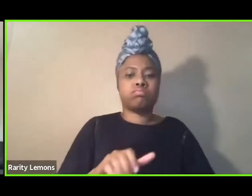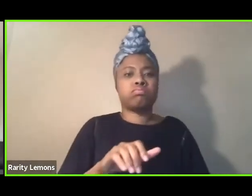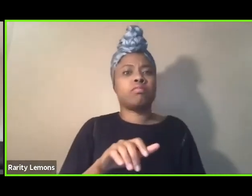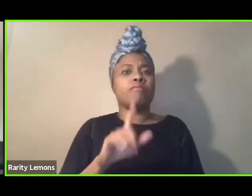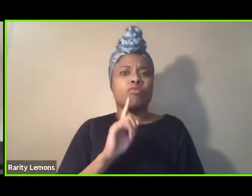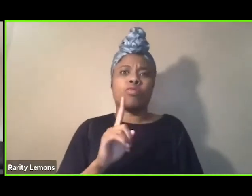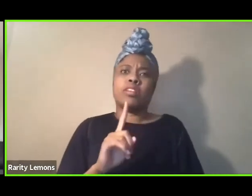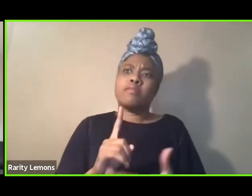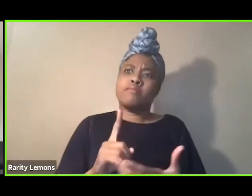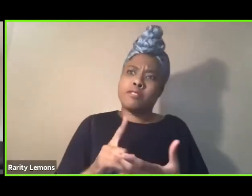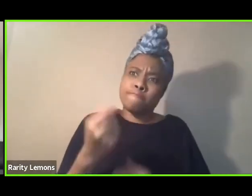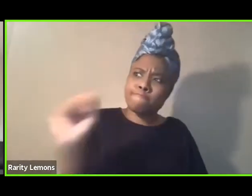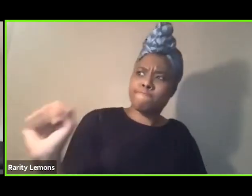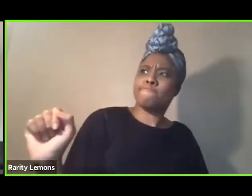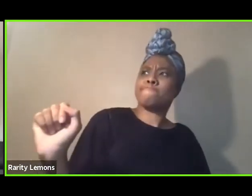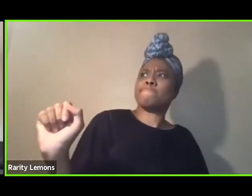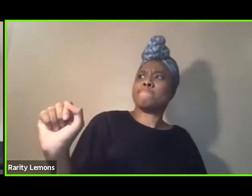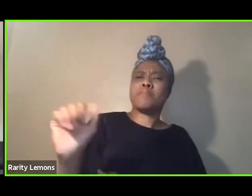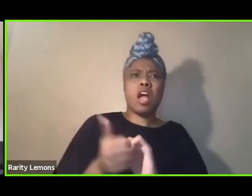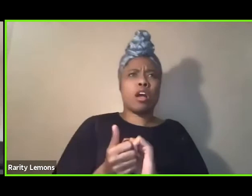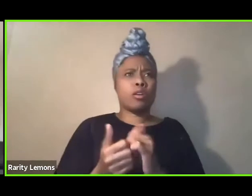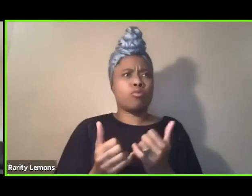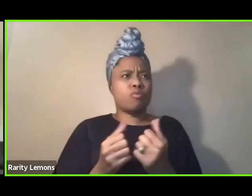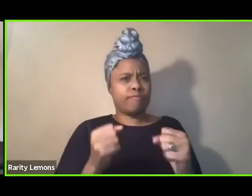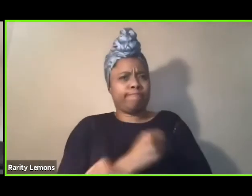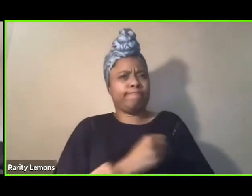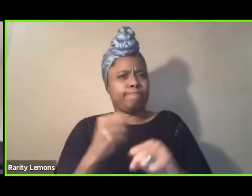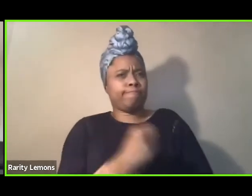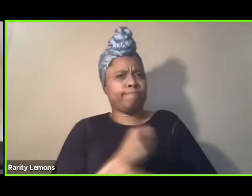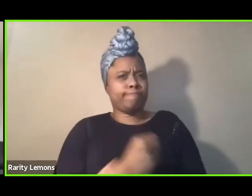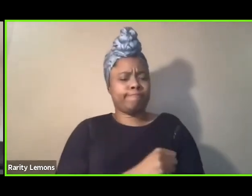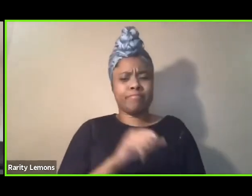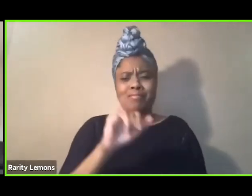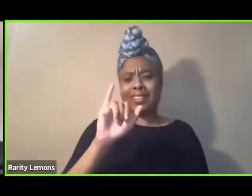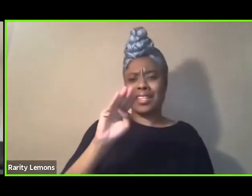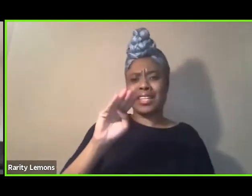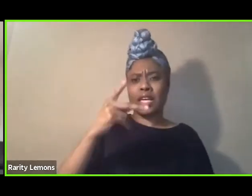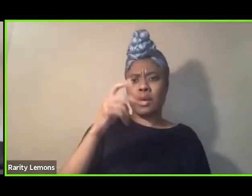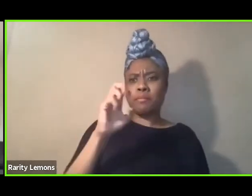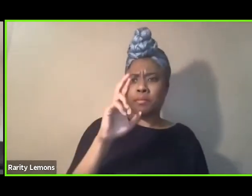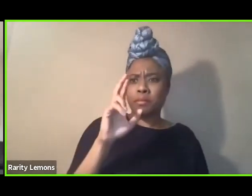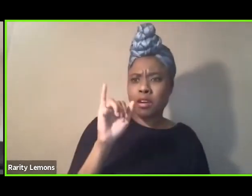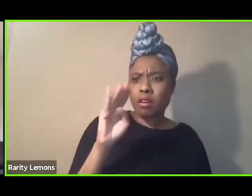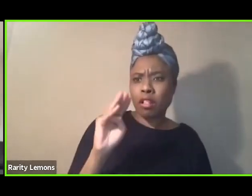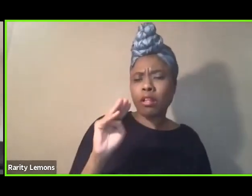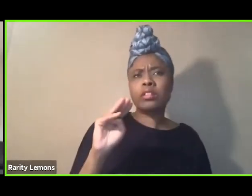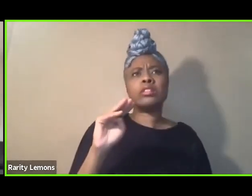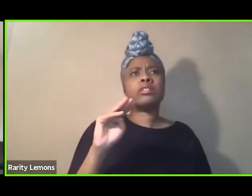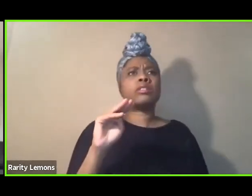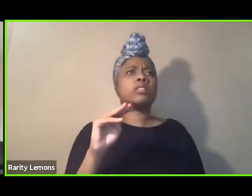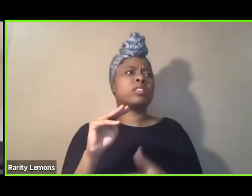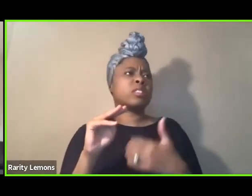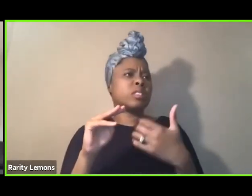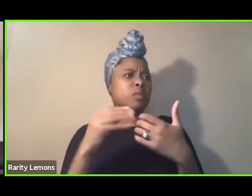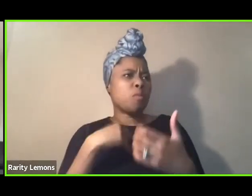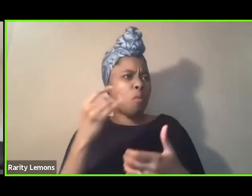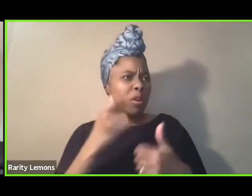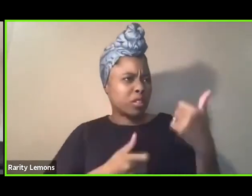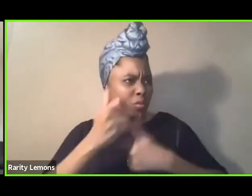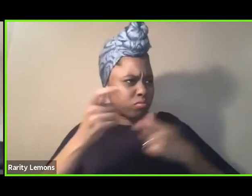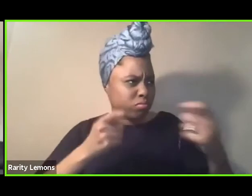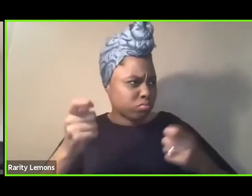of resistance with ways in which we currently combat imperialism, colonialism, white supremacy, and systemic oppression.